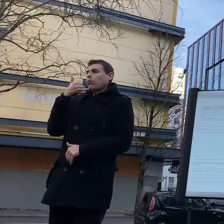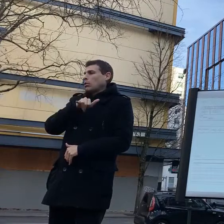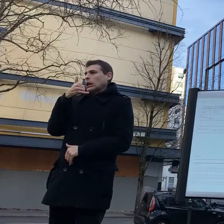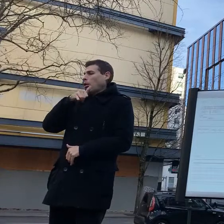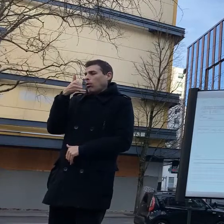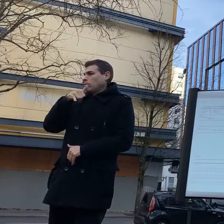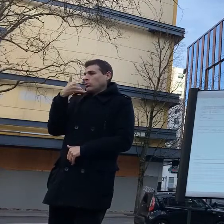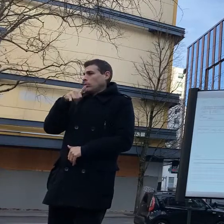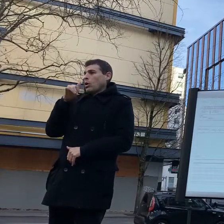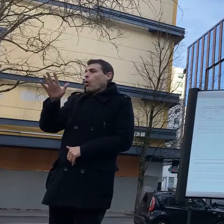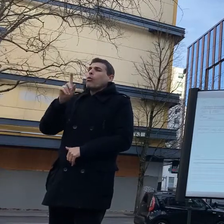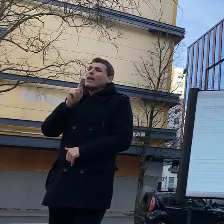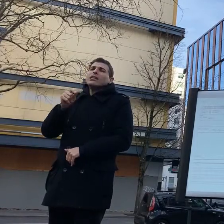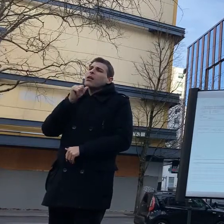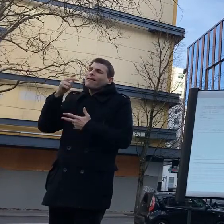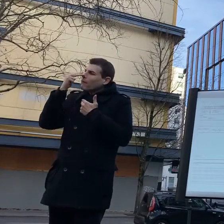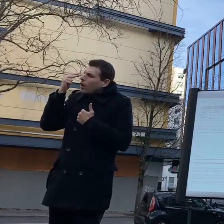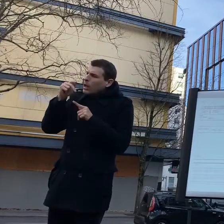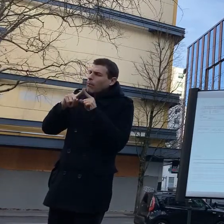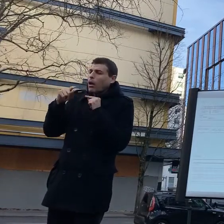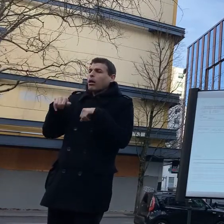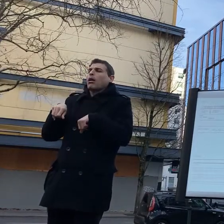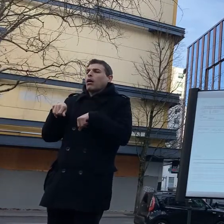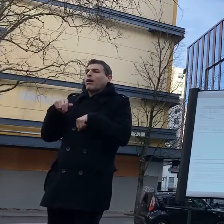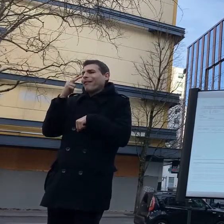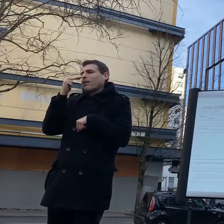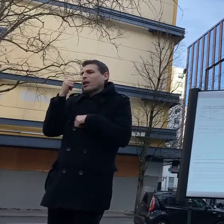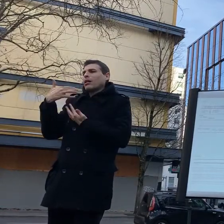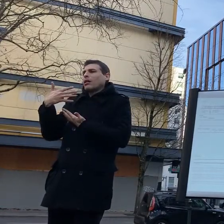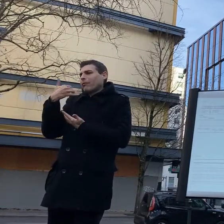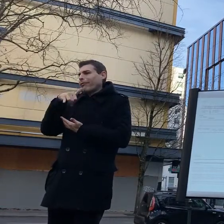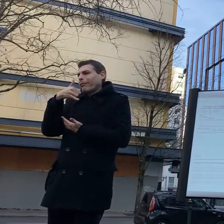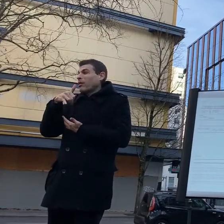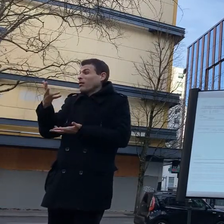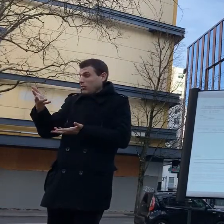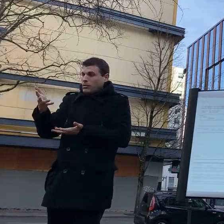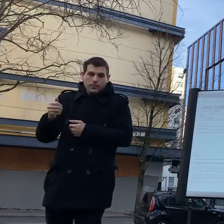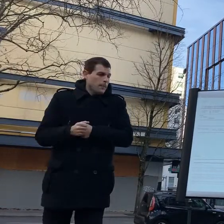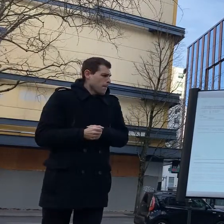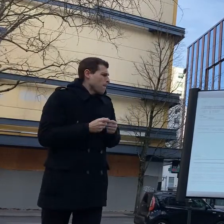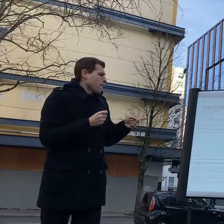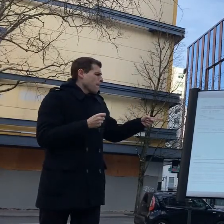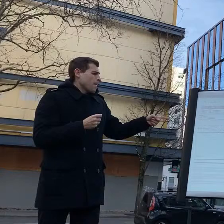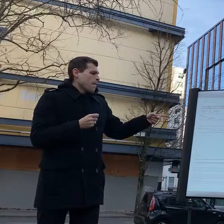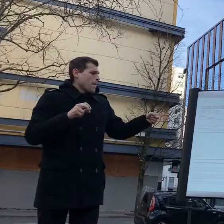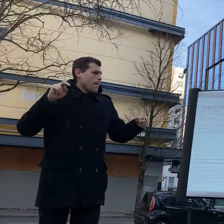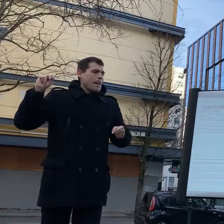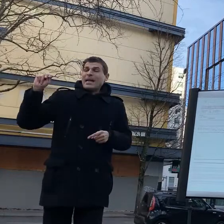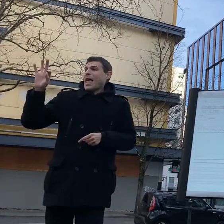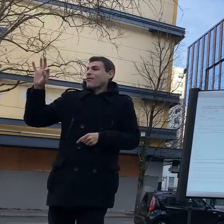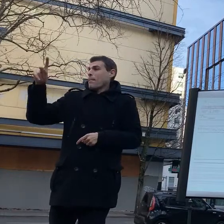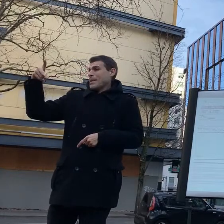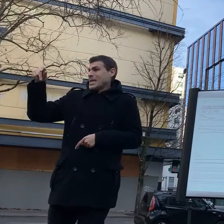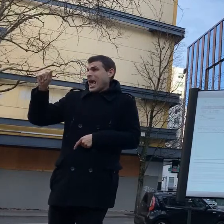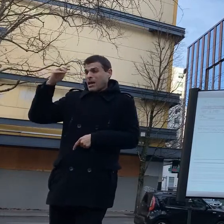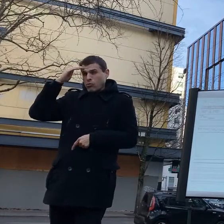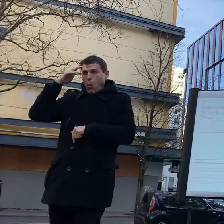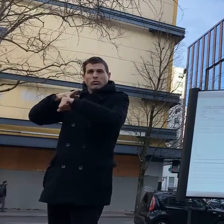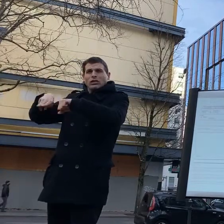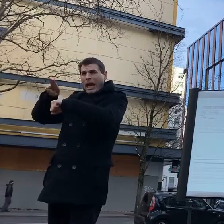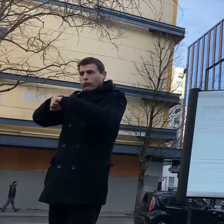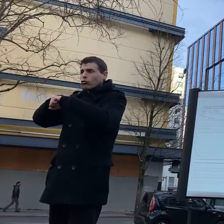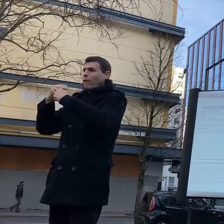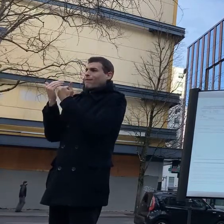hexachloroethane having a two health rating zinc oxide having a two health rating